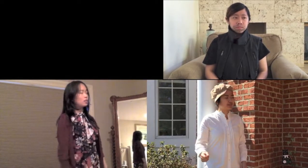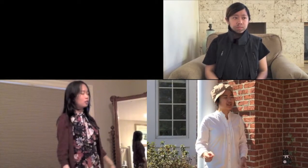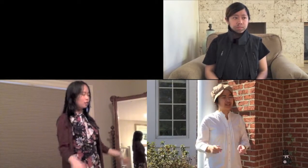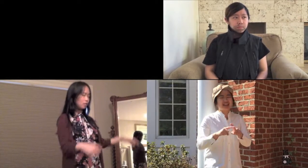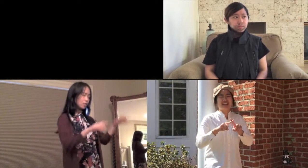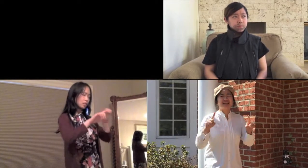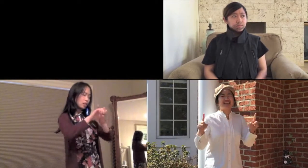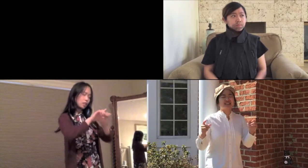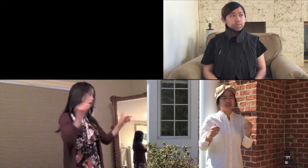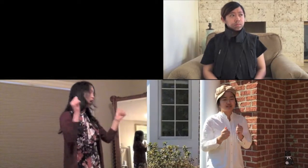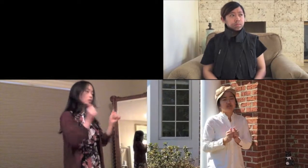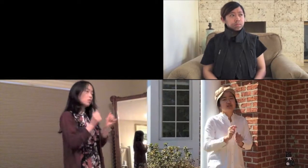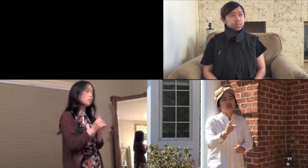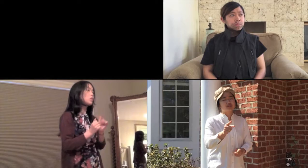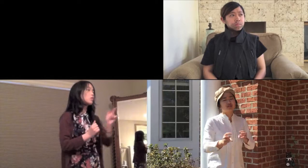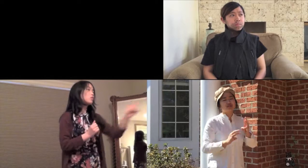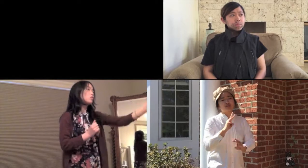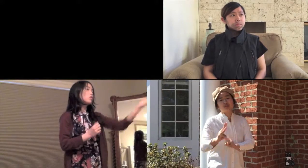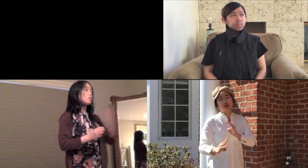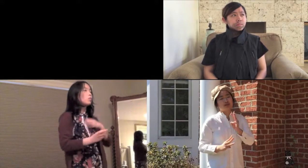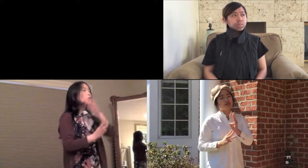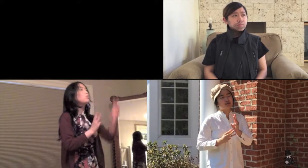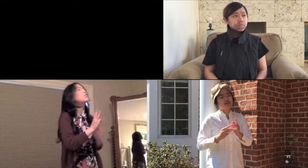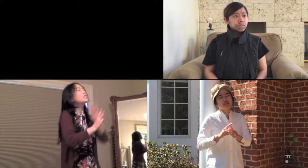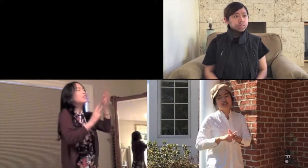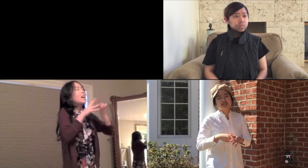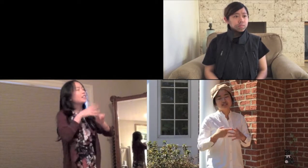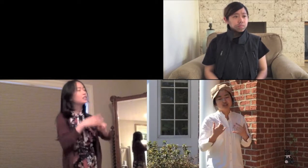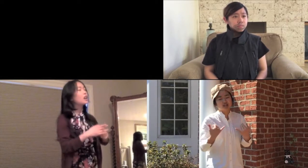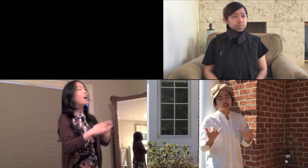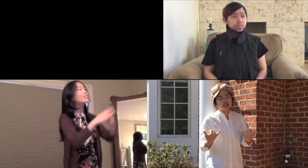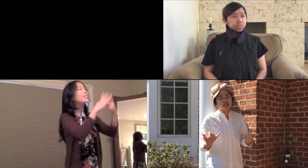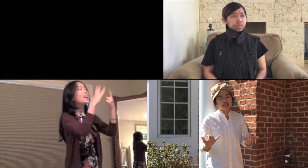And yet with you my world has started.